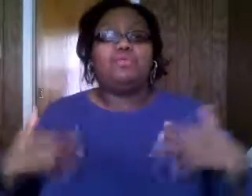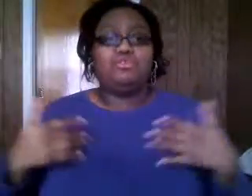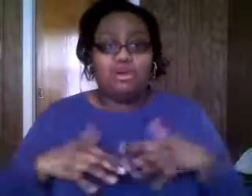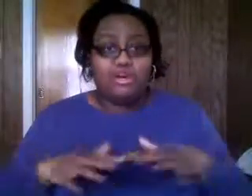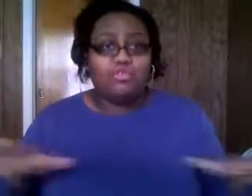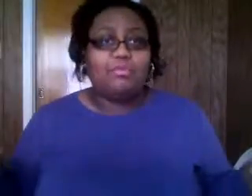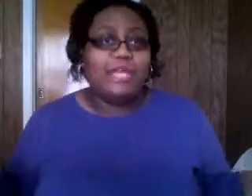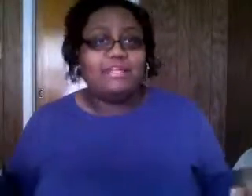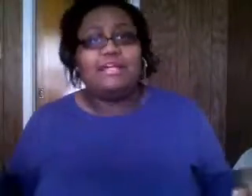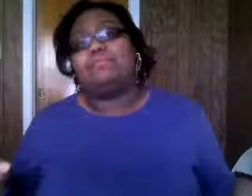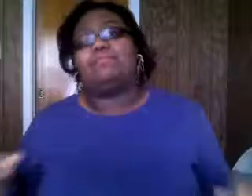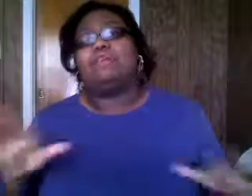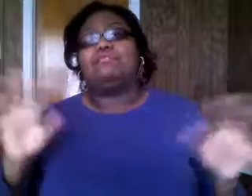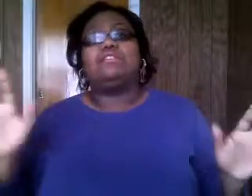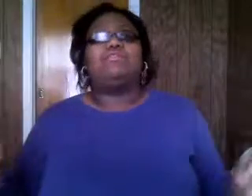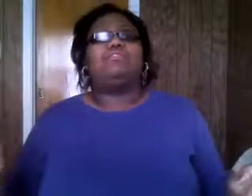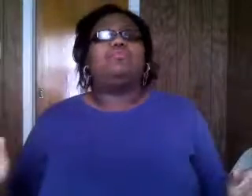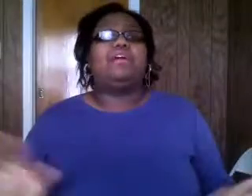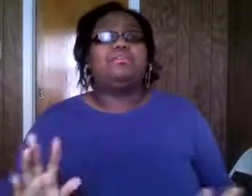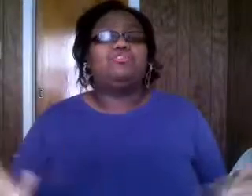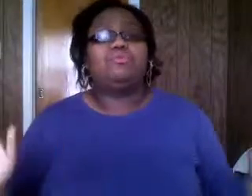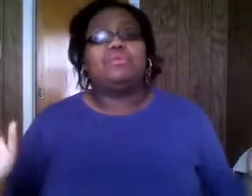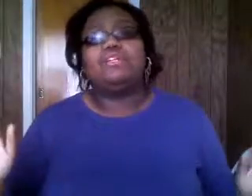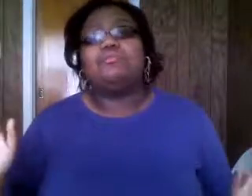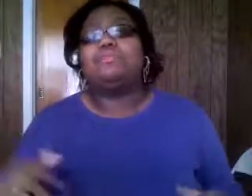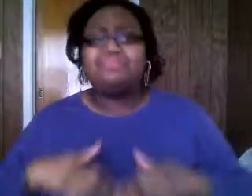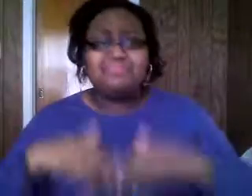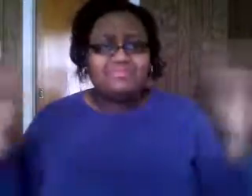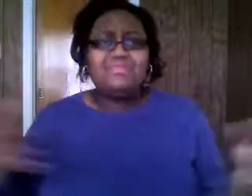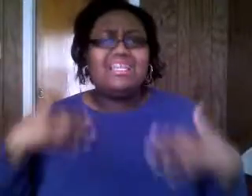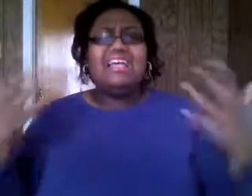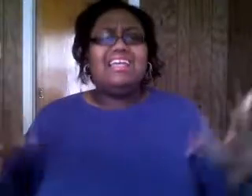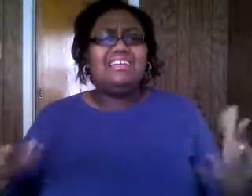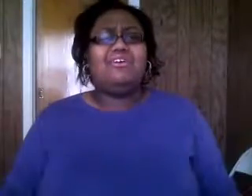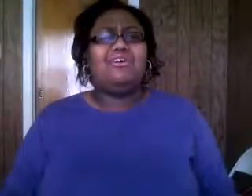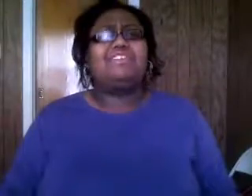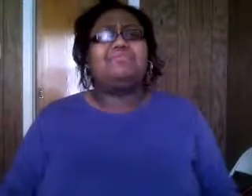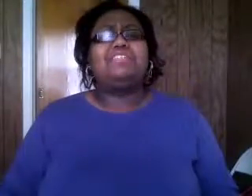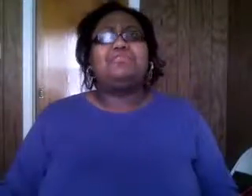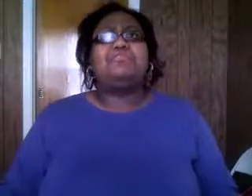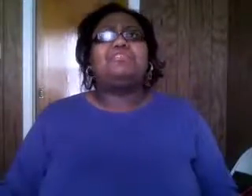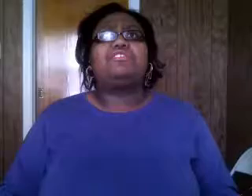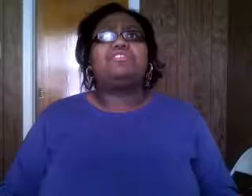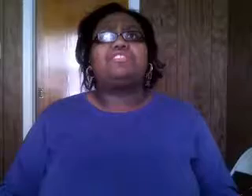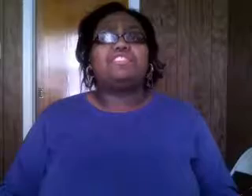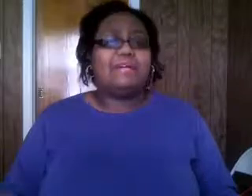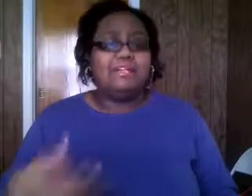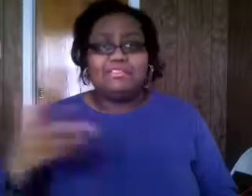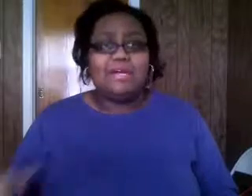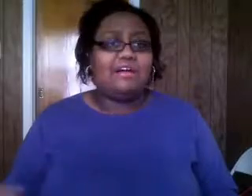where you are a doormat like christ was never a doormat he don't want you to be one either but you know it's really beautiful to just see somebody else smile